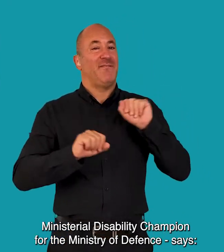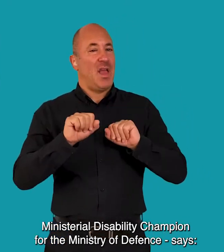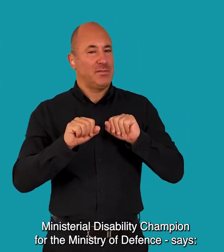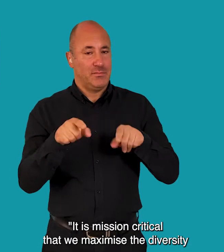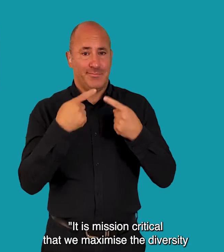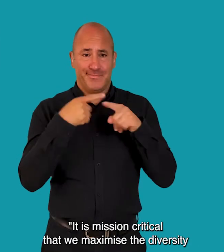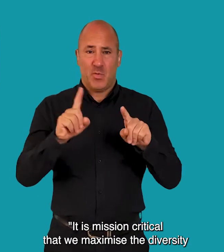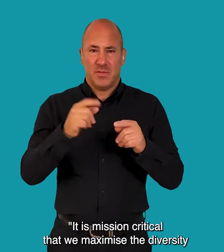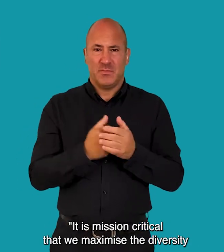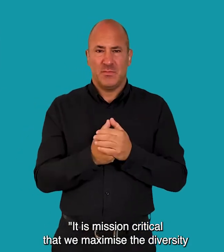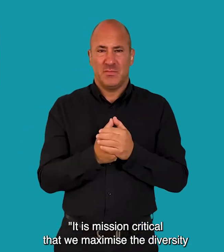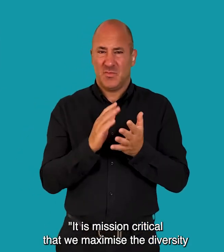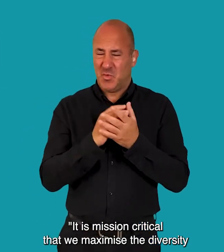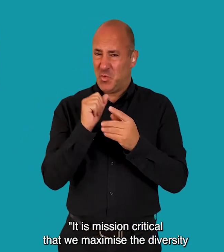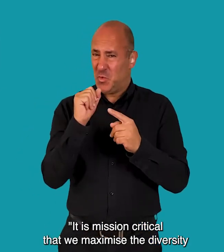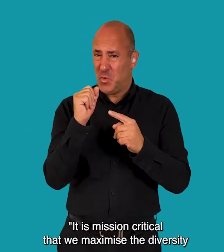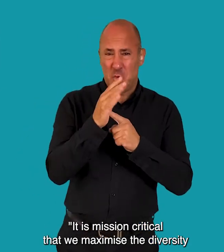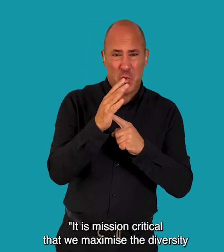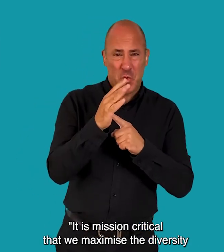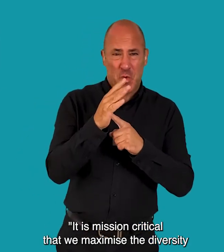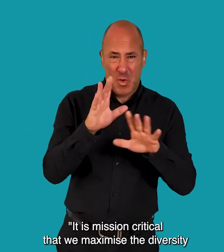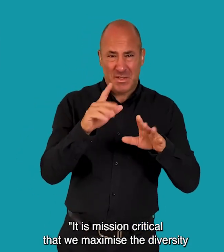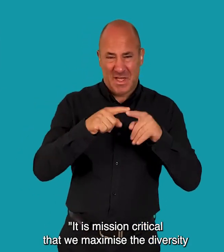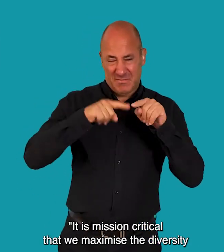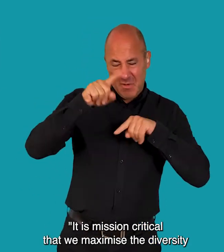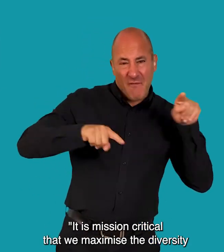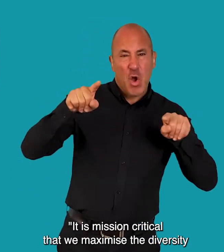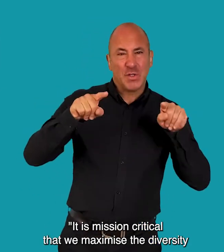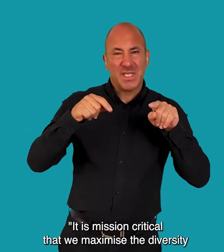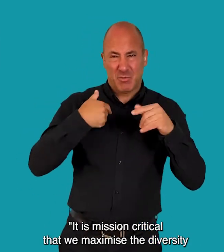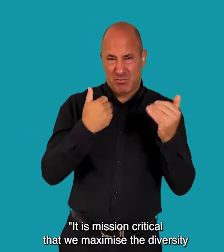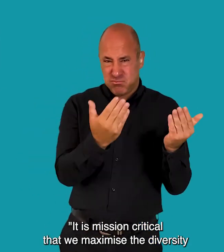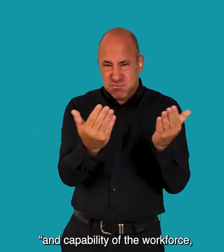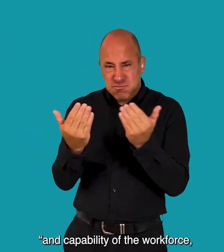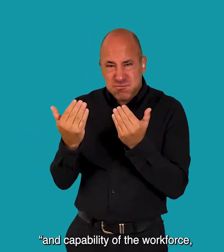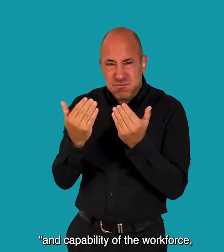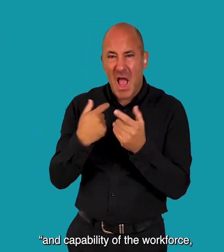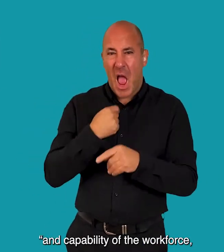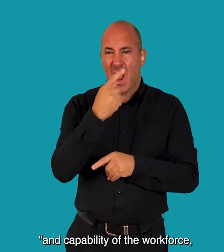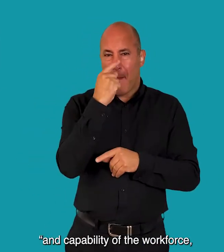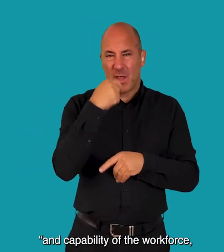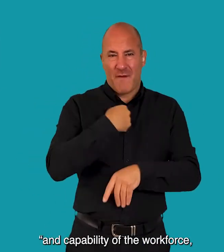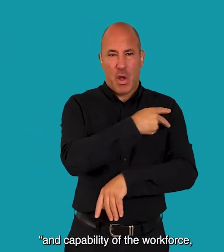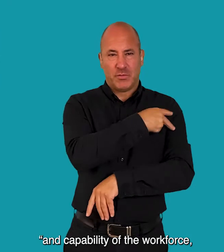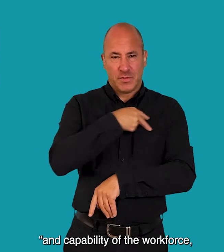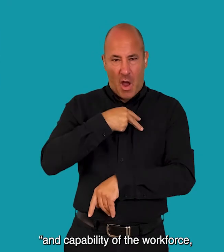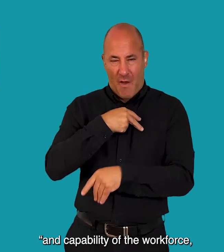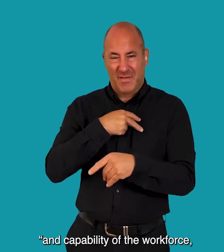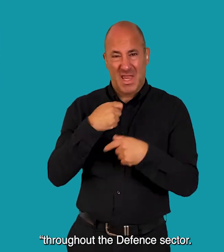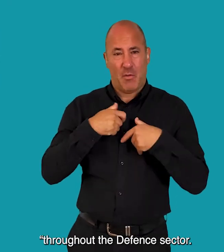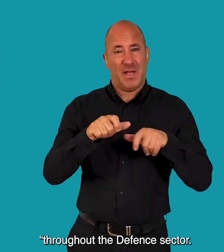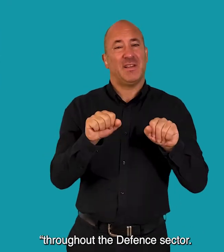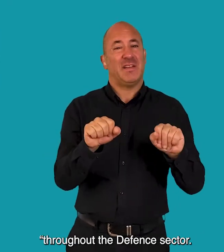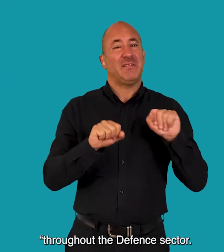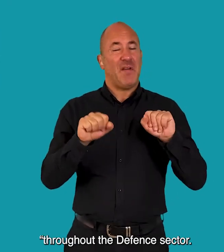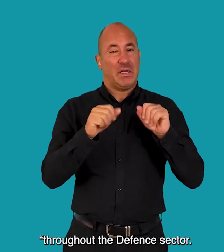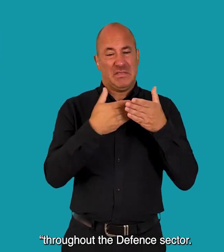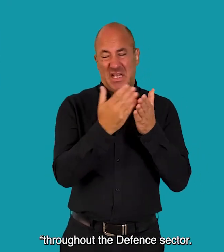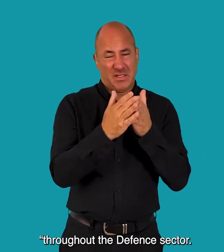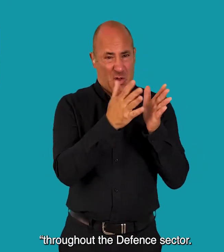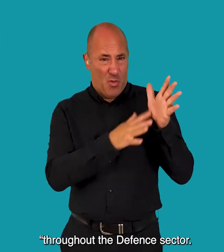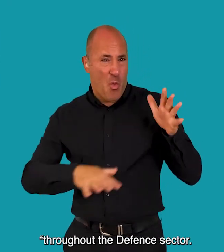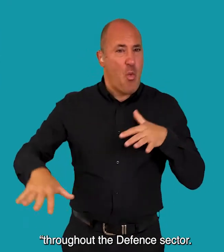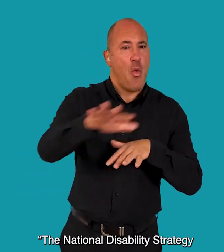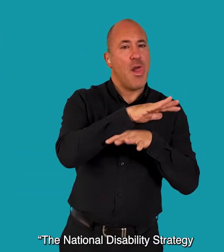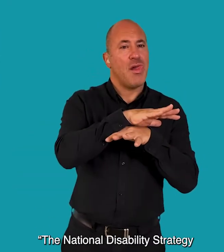says It is mission critical that we maximize the diversity and capability of the workforce throughout the defence